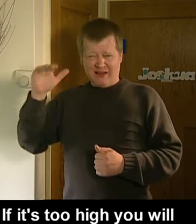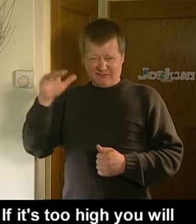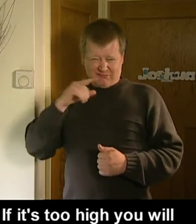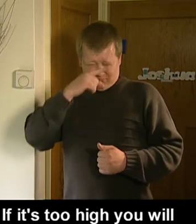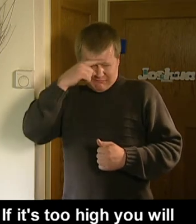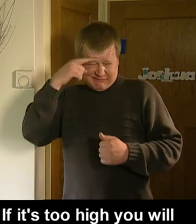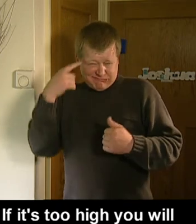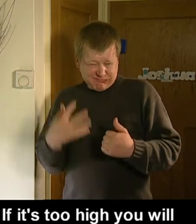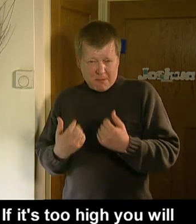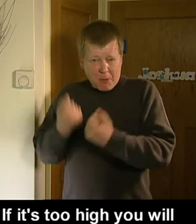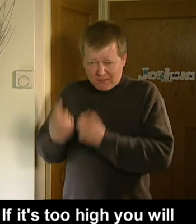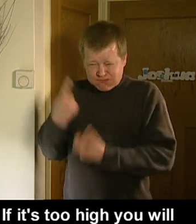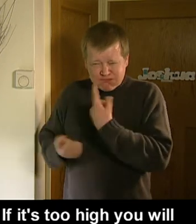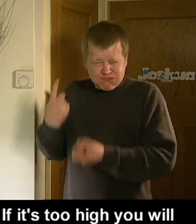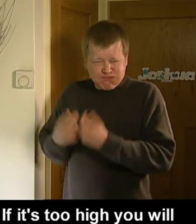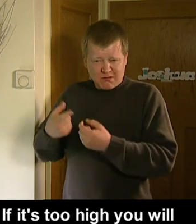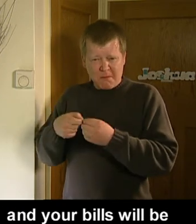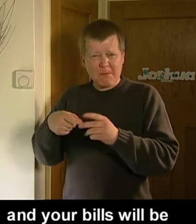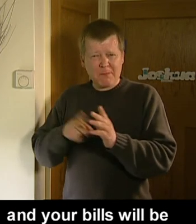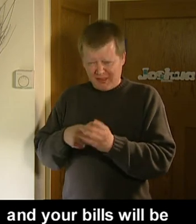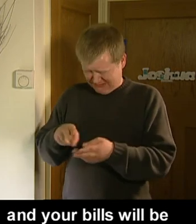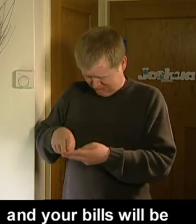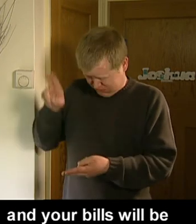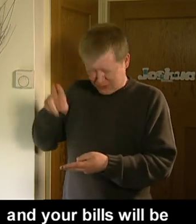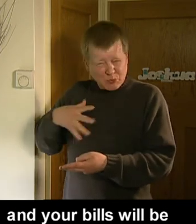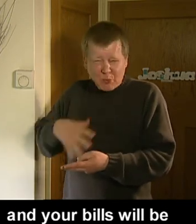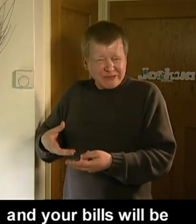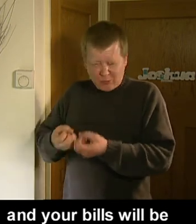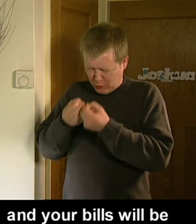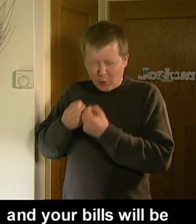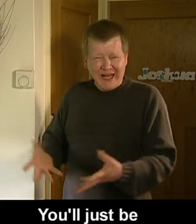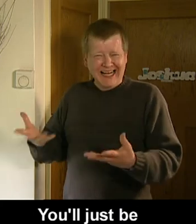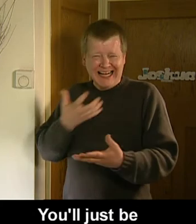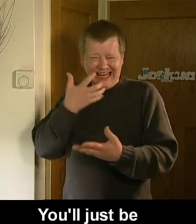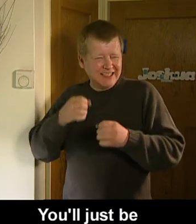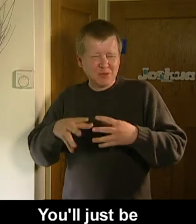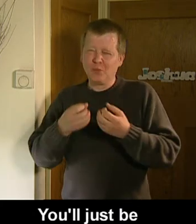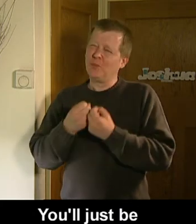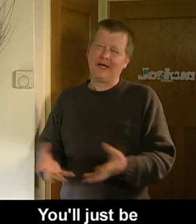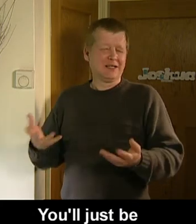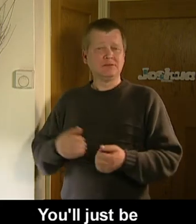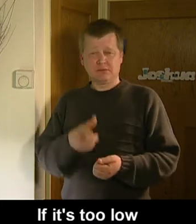If it's too high, you'll feel too hot and your bills will be really expensive. You'll just be wasting energy.